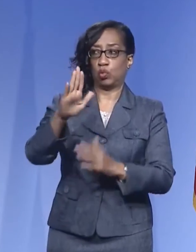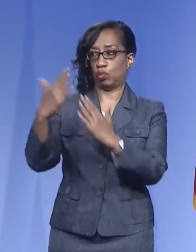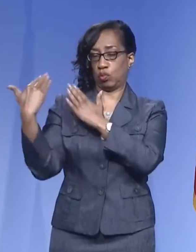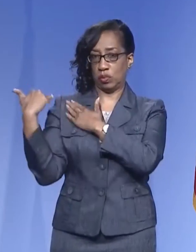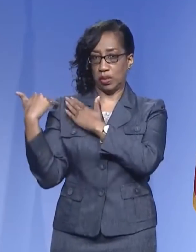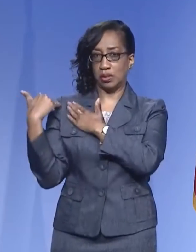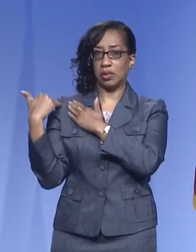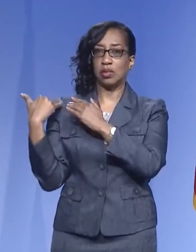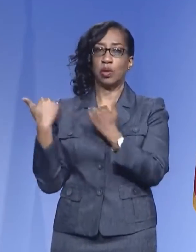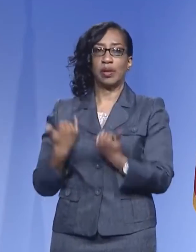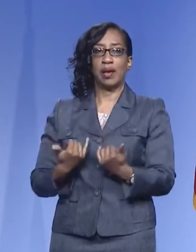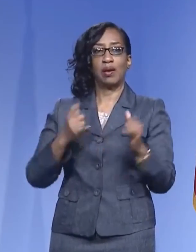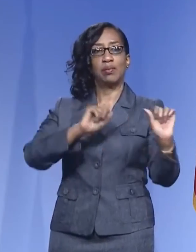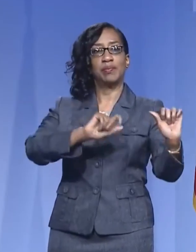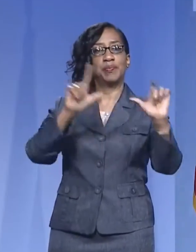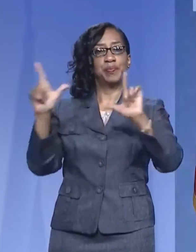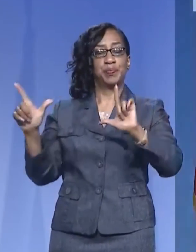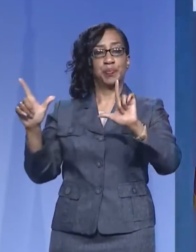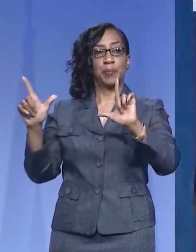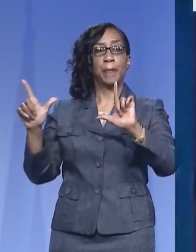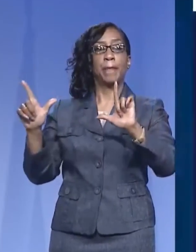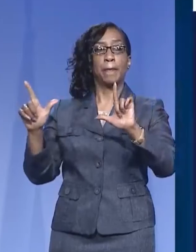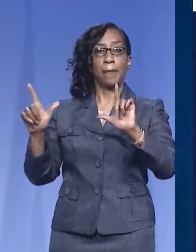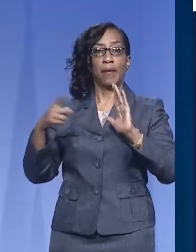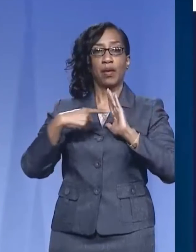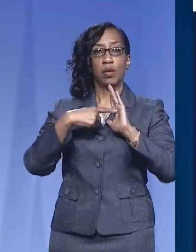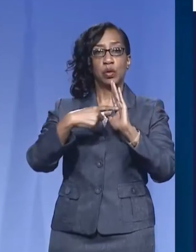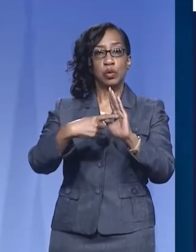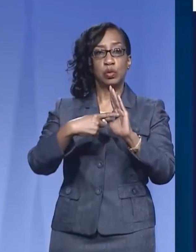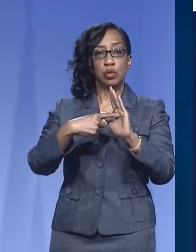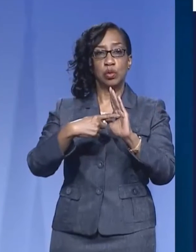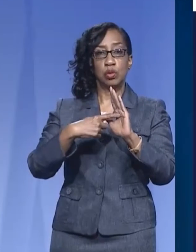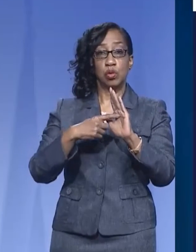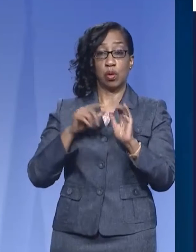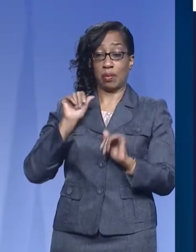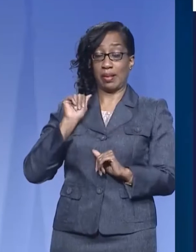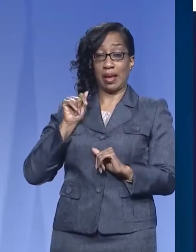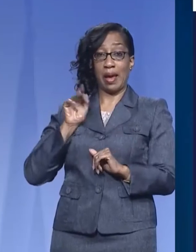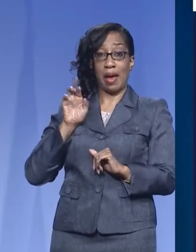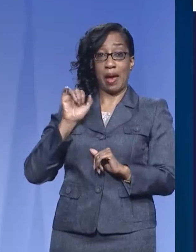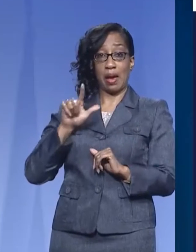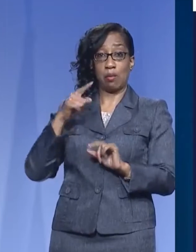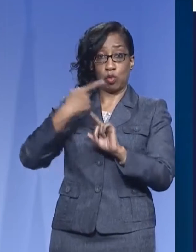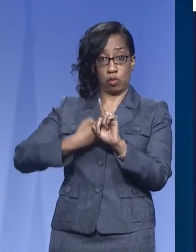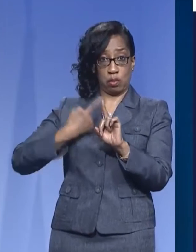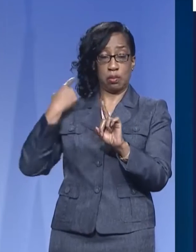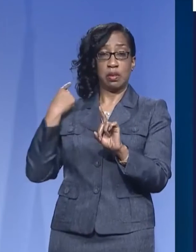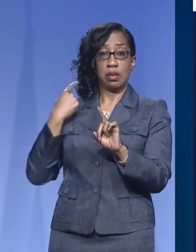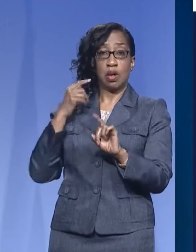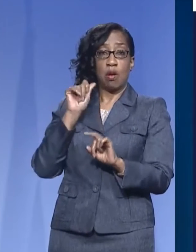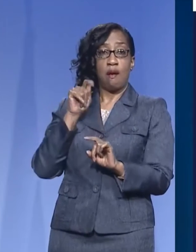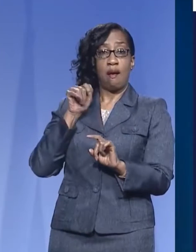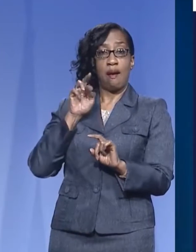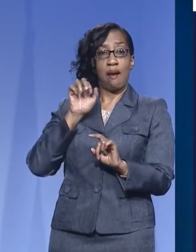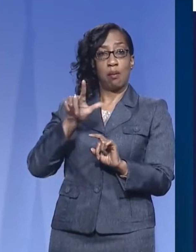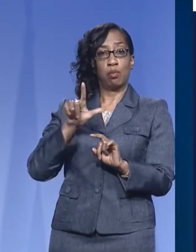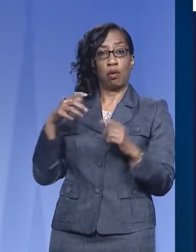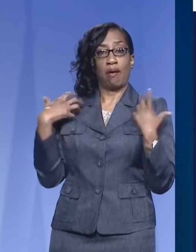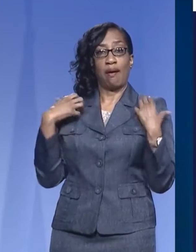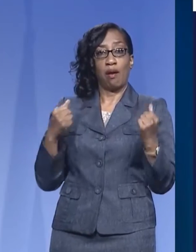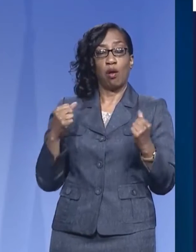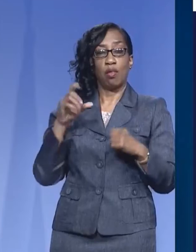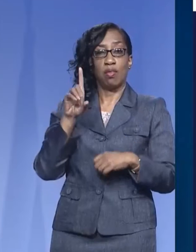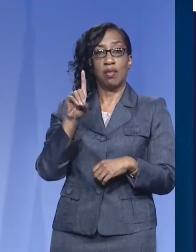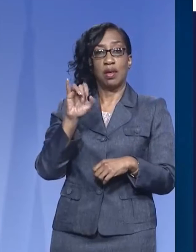everybody let's put up the slide with the language from the April health directive and so you can see it on the screen this was